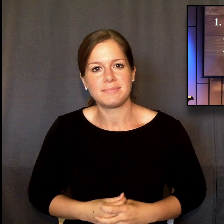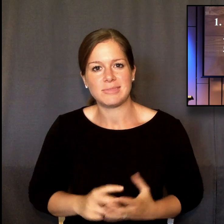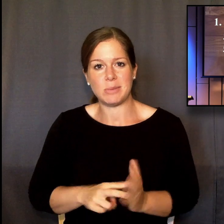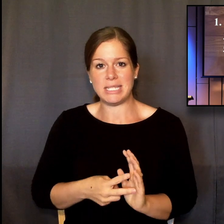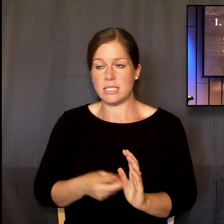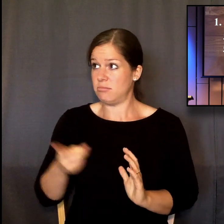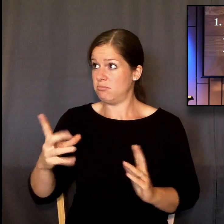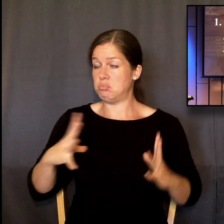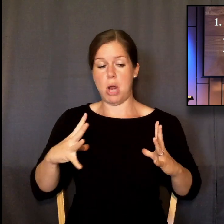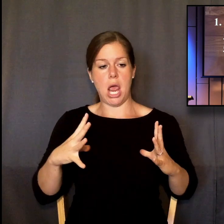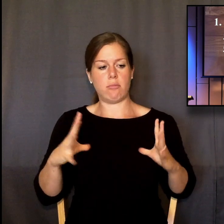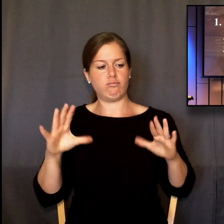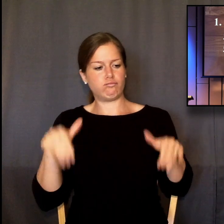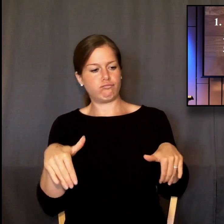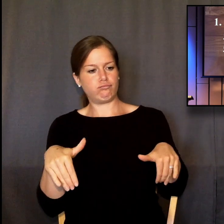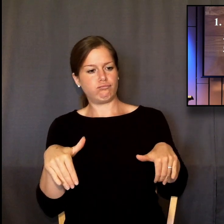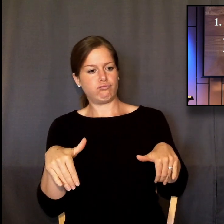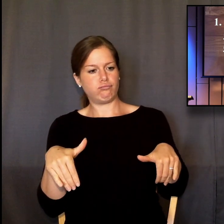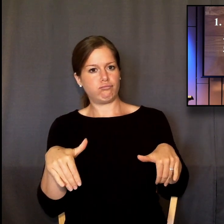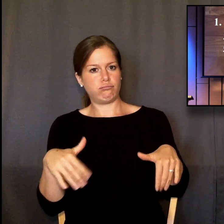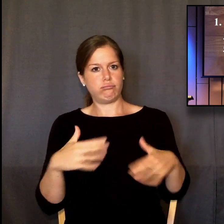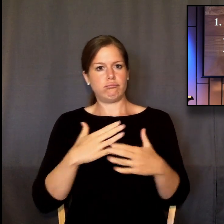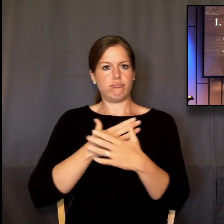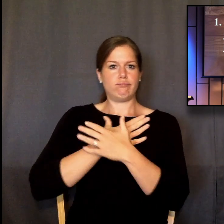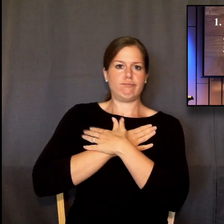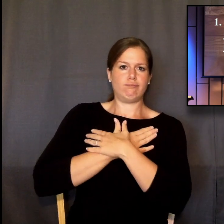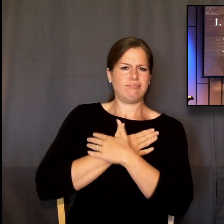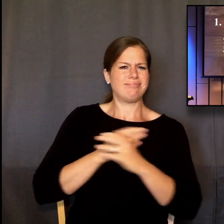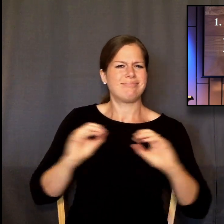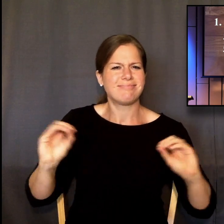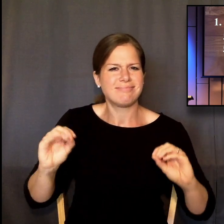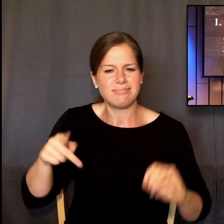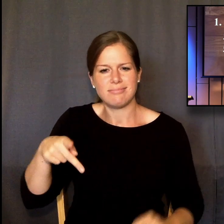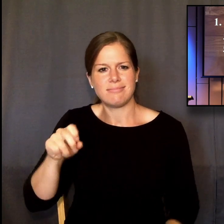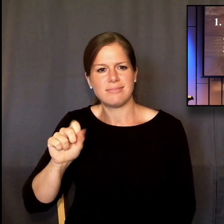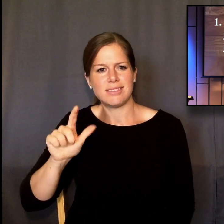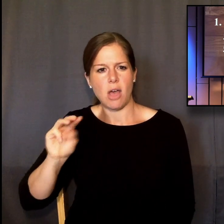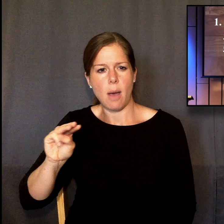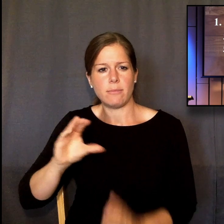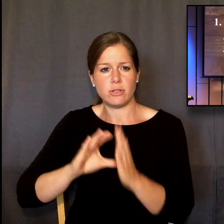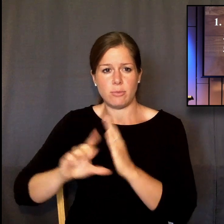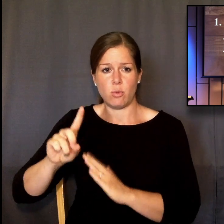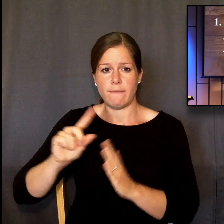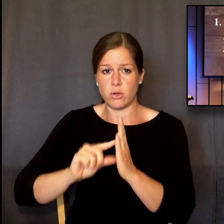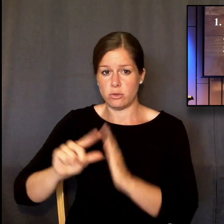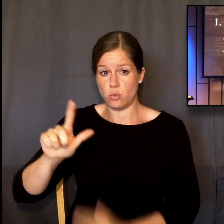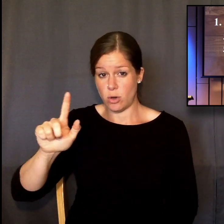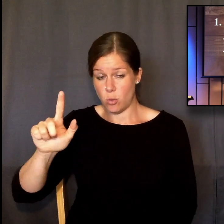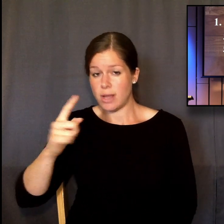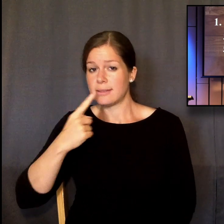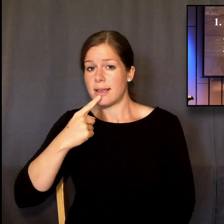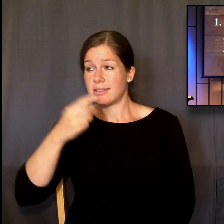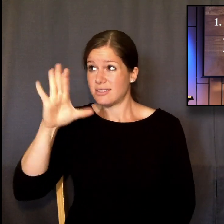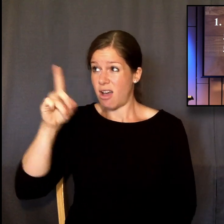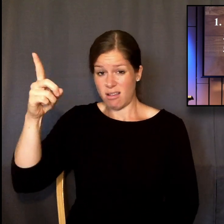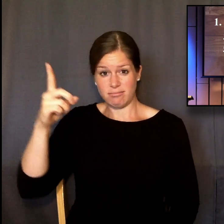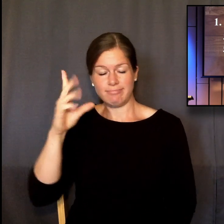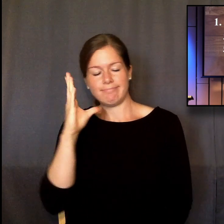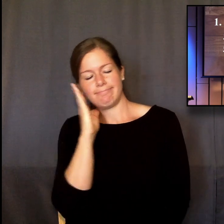No breaks, no downtime. Psalm 121, God does not take a nap. He does not sleep. God is always at work. He rested